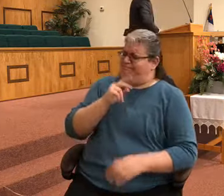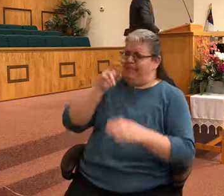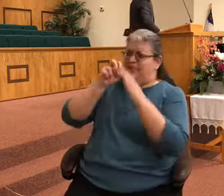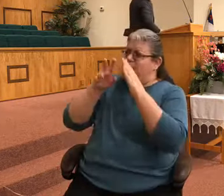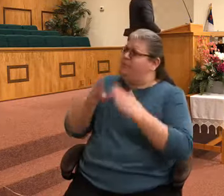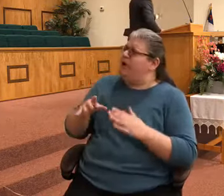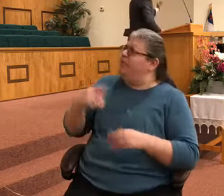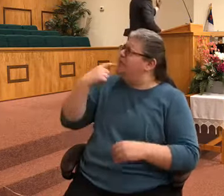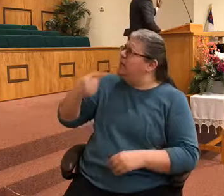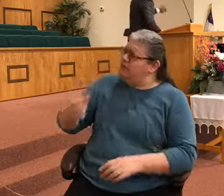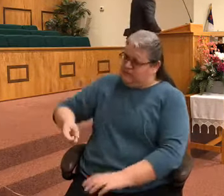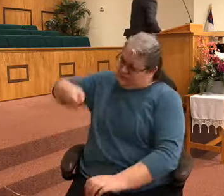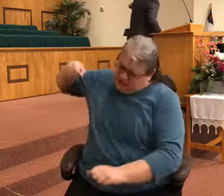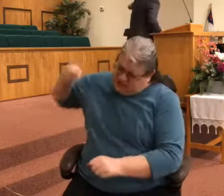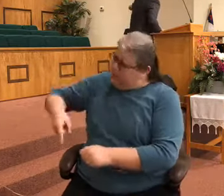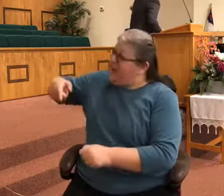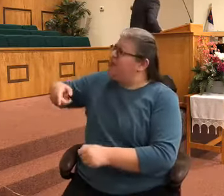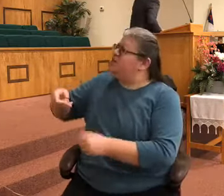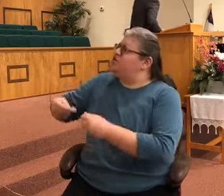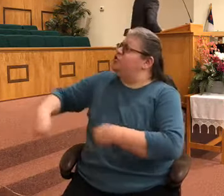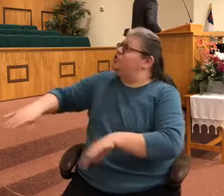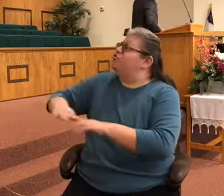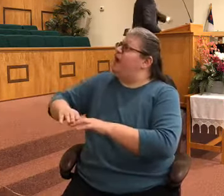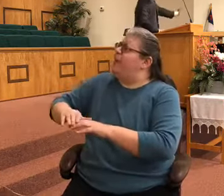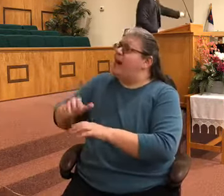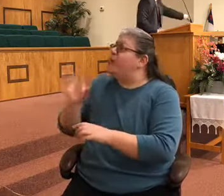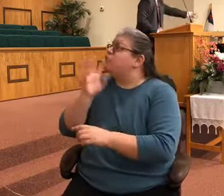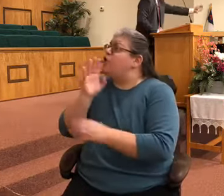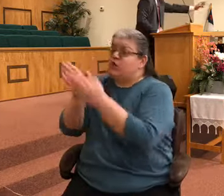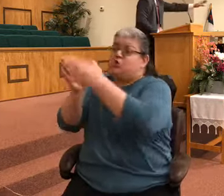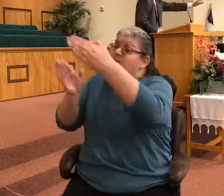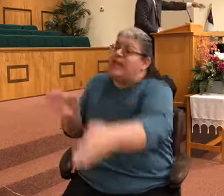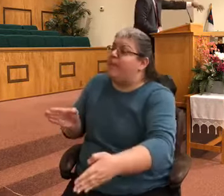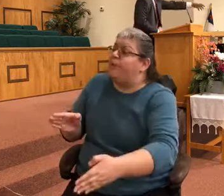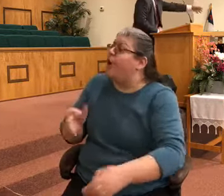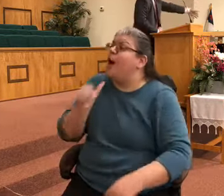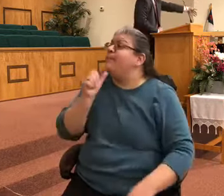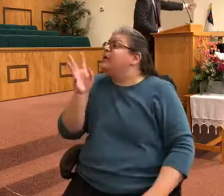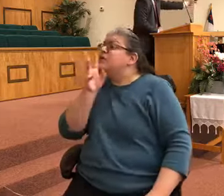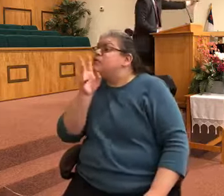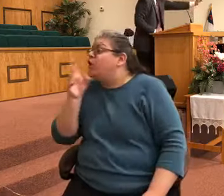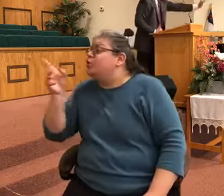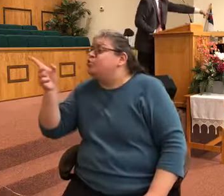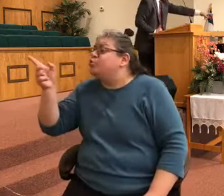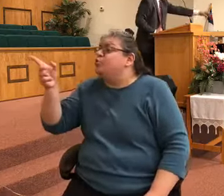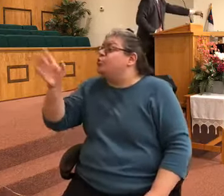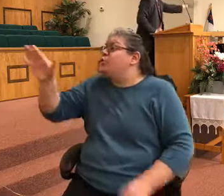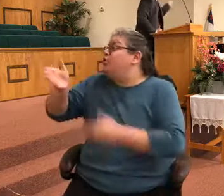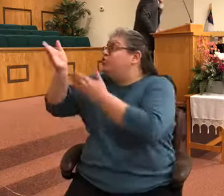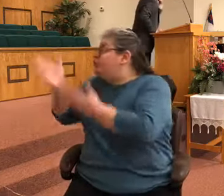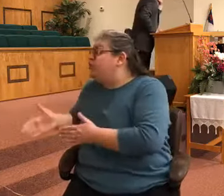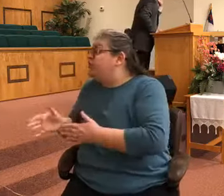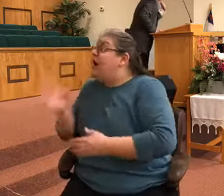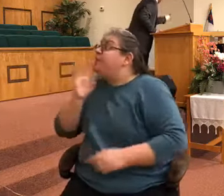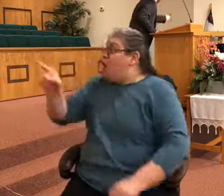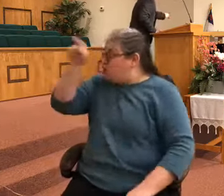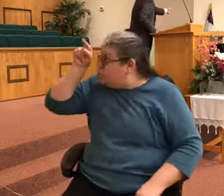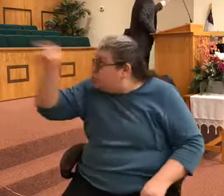to the ground. I'm not talking to your neighbor. I'm not talking to your servants. I'm talking to you, king.